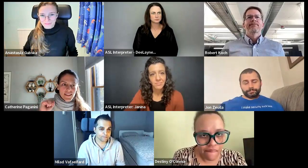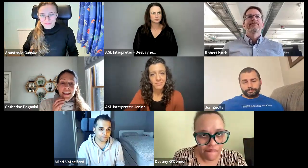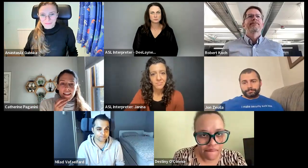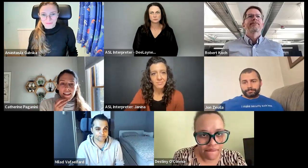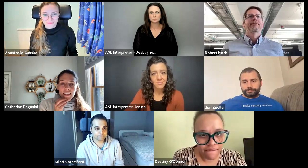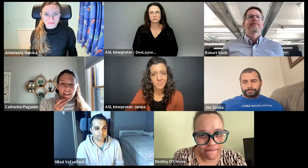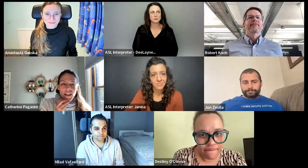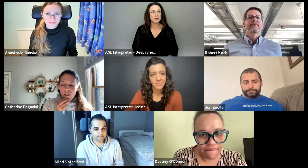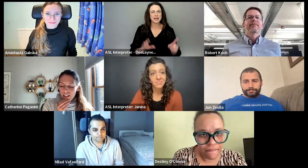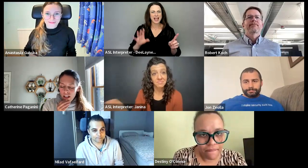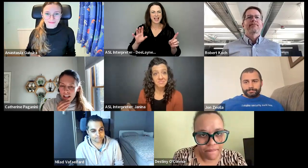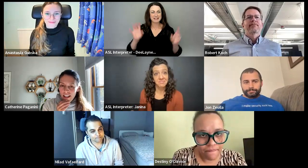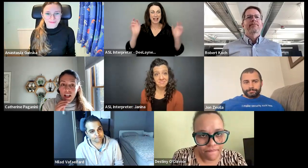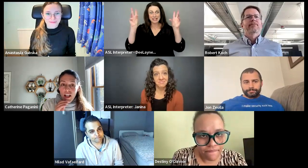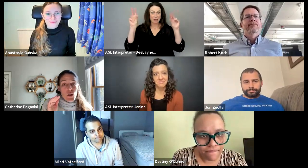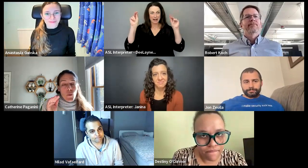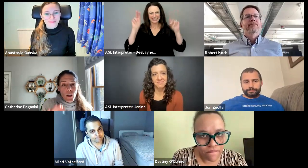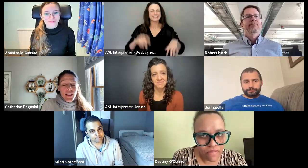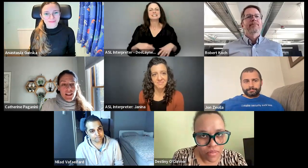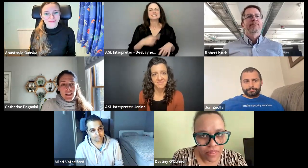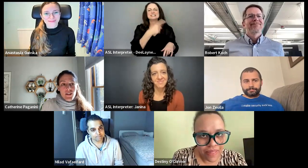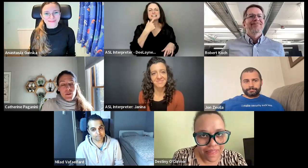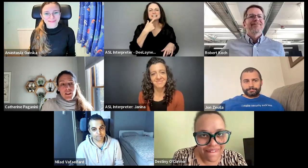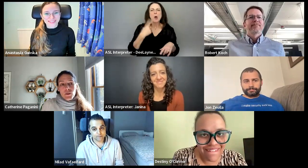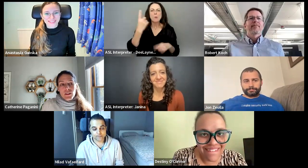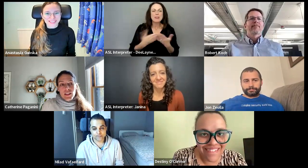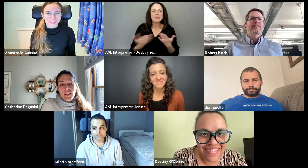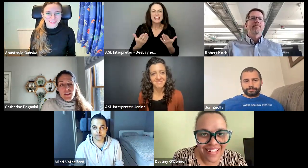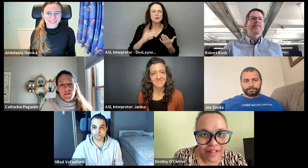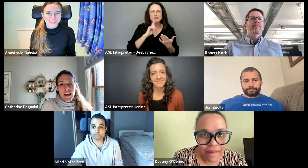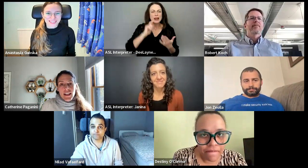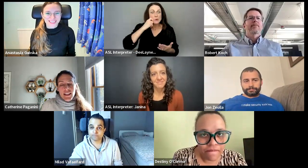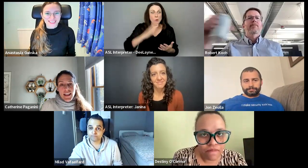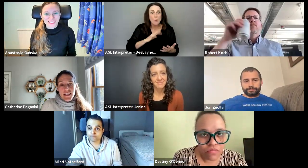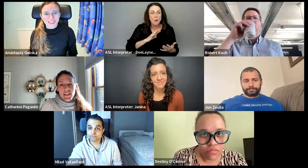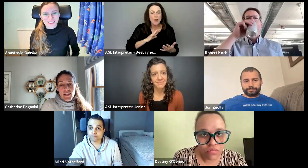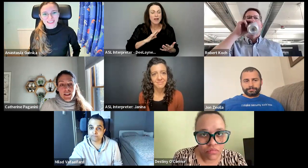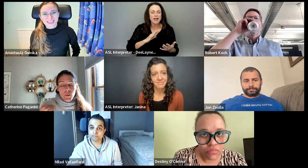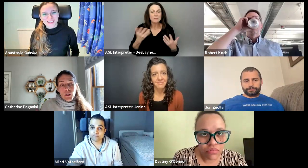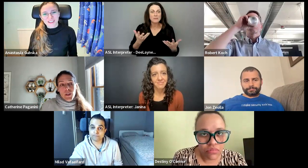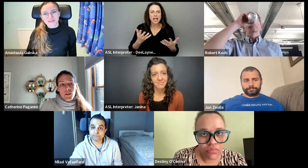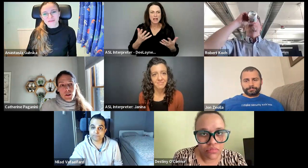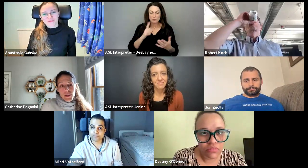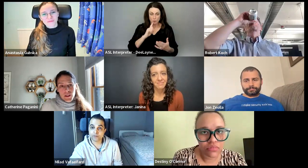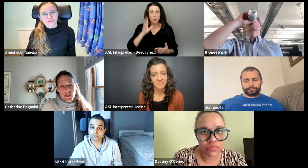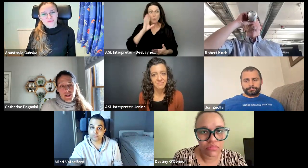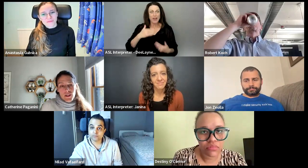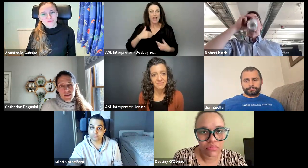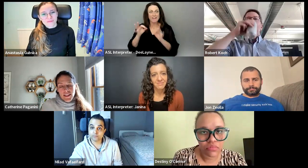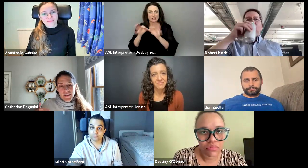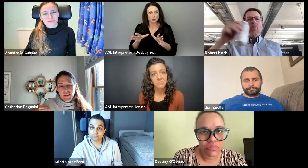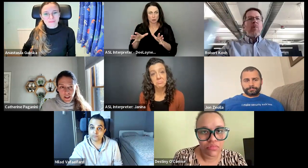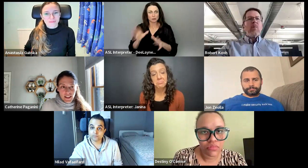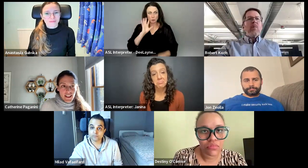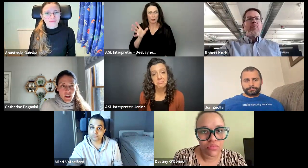Oops. Yeah. Um, real quick. Uh, so one thing that is really cool is the fact that there will be interpreters